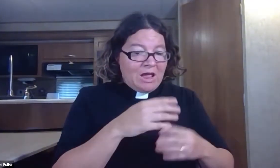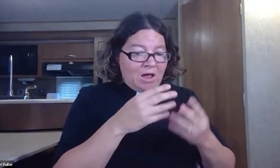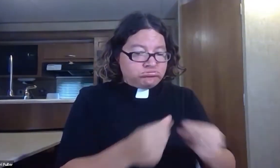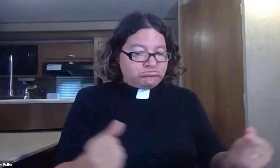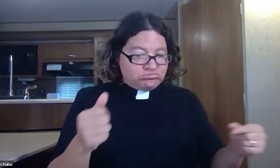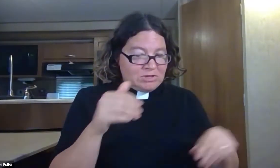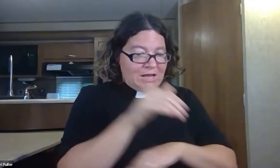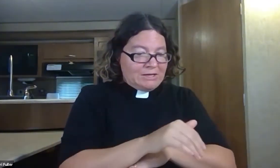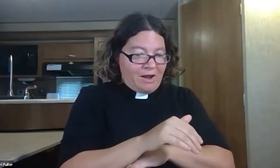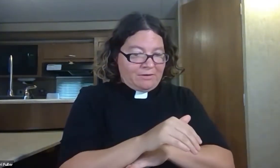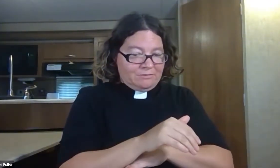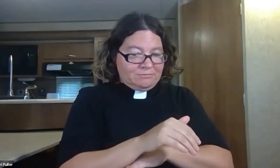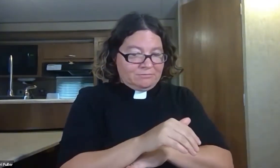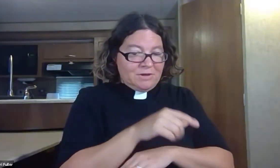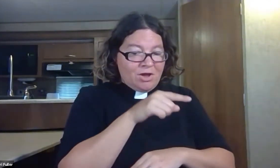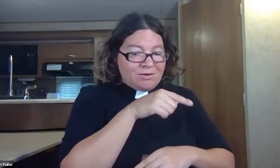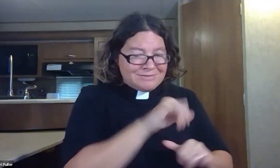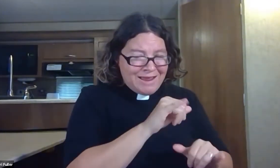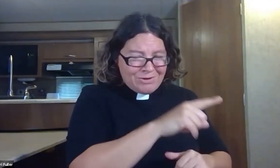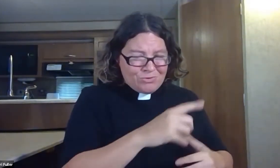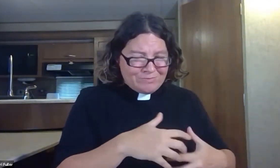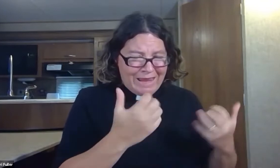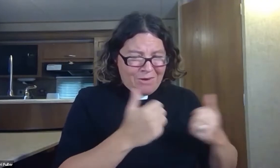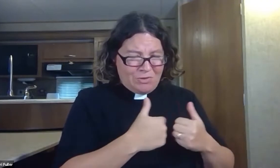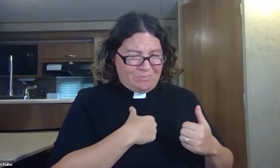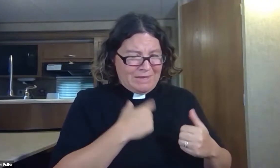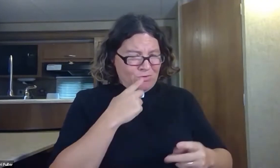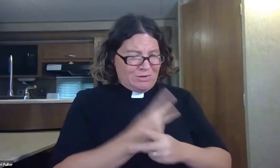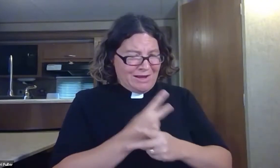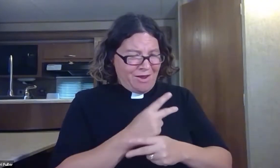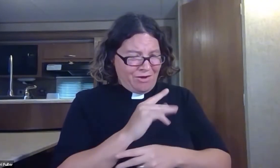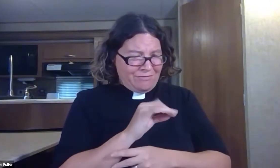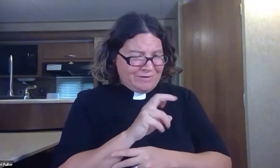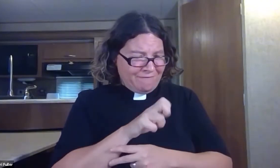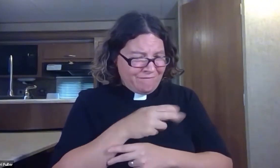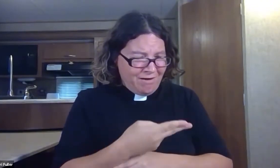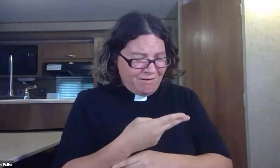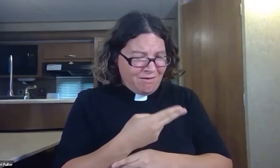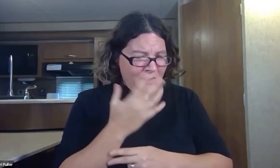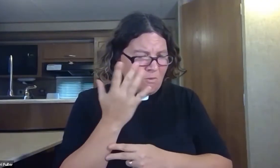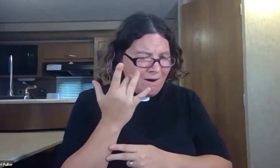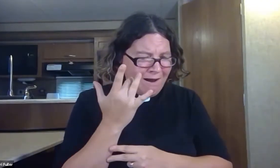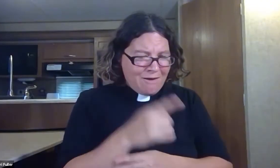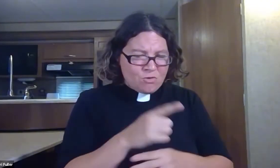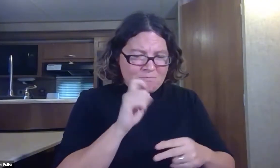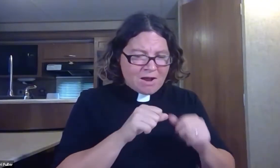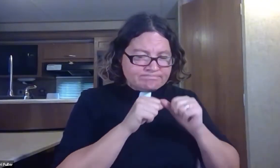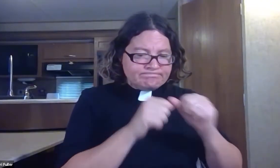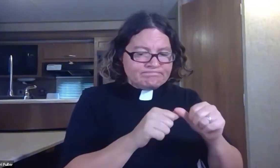The shrub grew in a night, and perished in a night. Yet you were angry with me, to care for Nineveh.